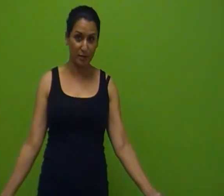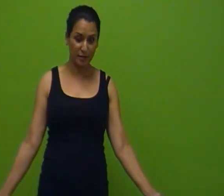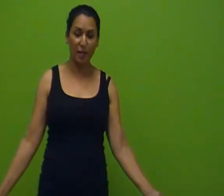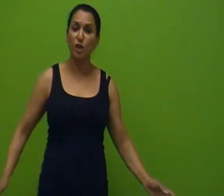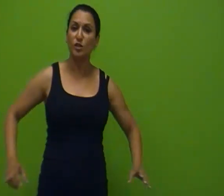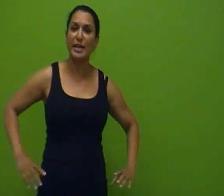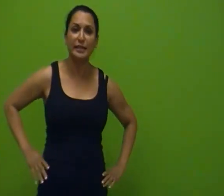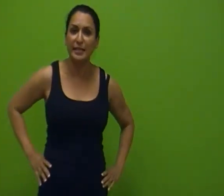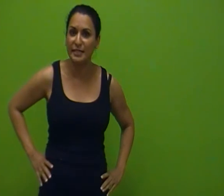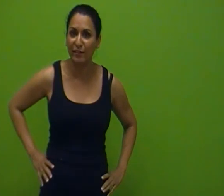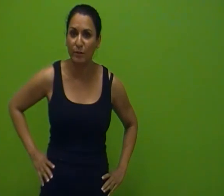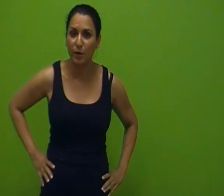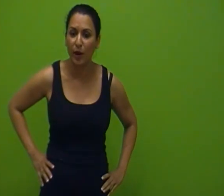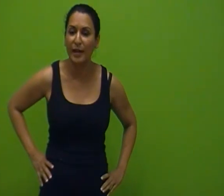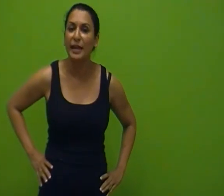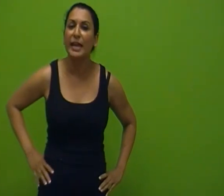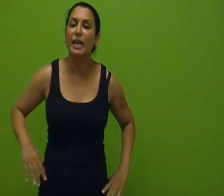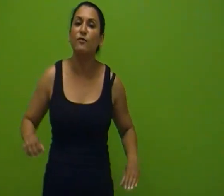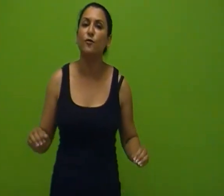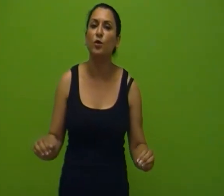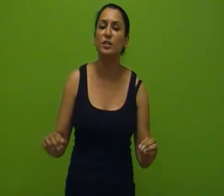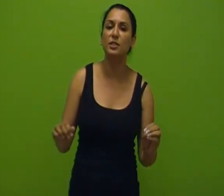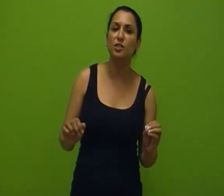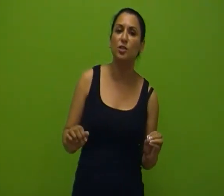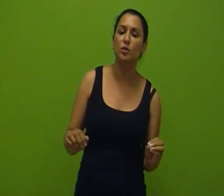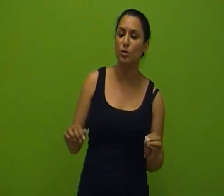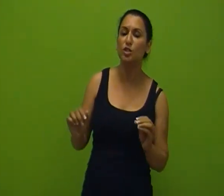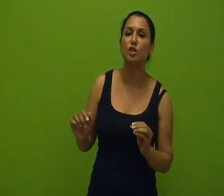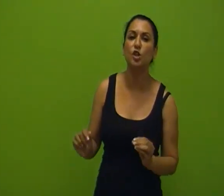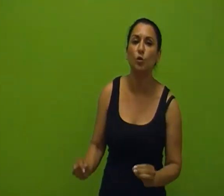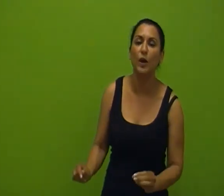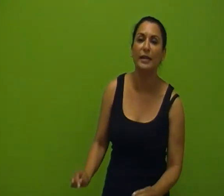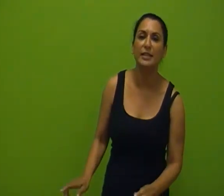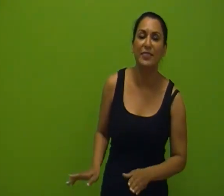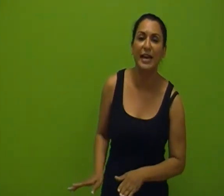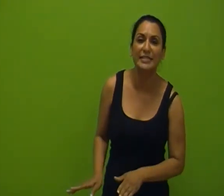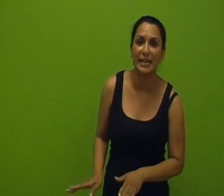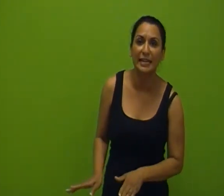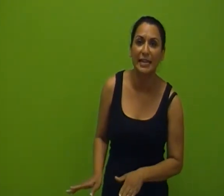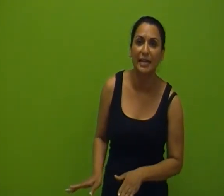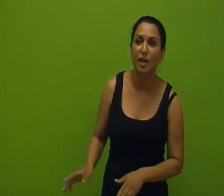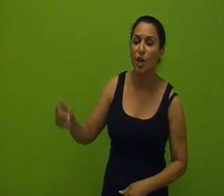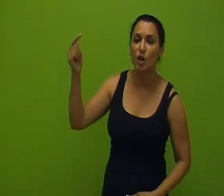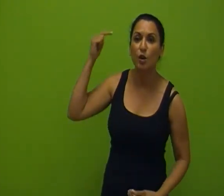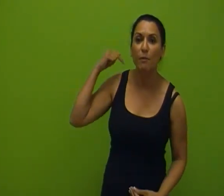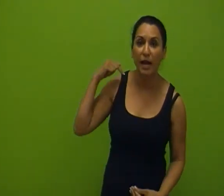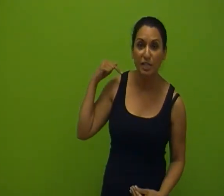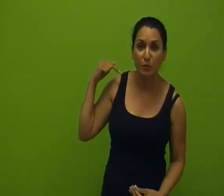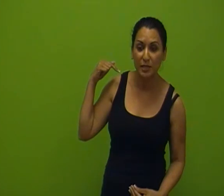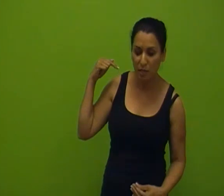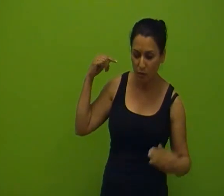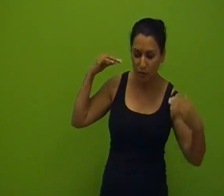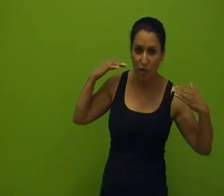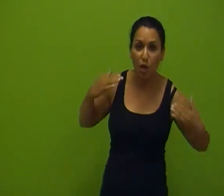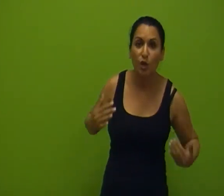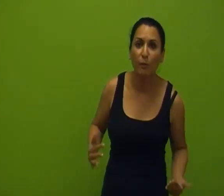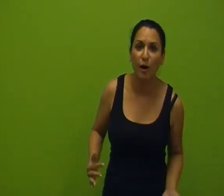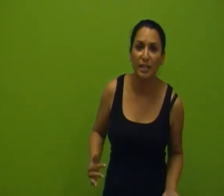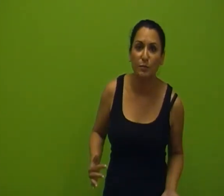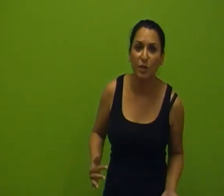this. Your techniques have to be right. It forces you to correct that technique. Your mind is being used. Your body